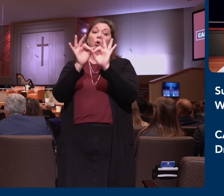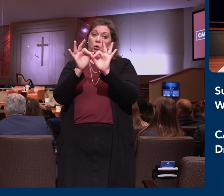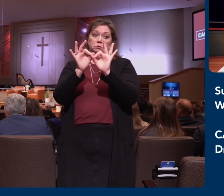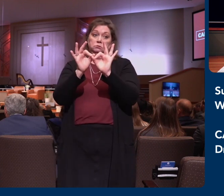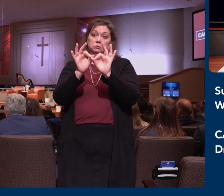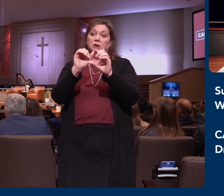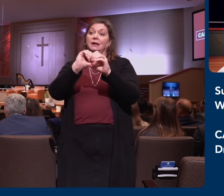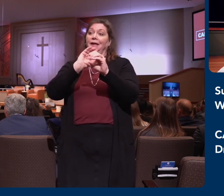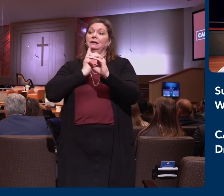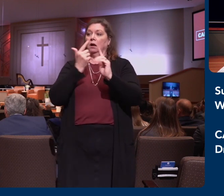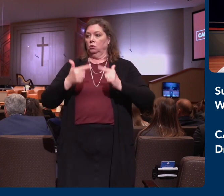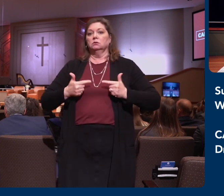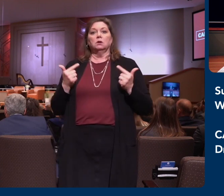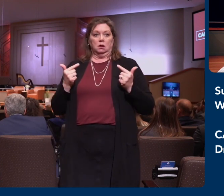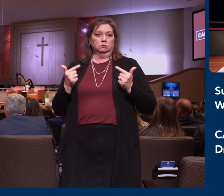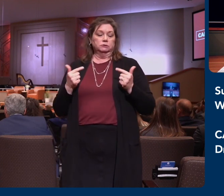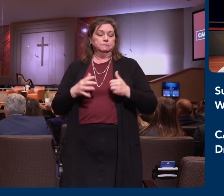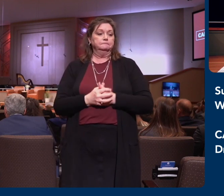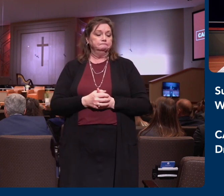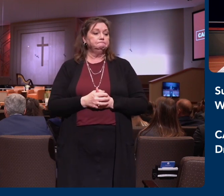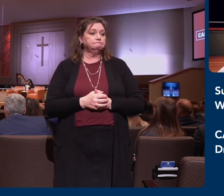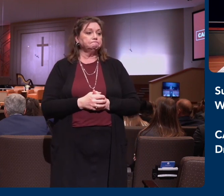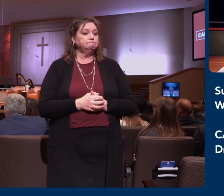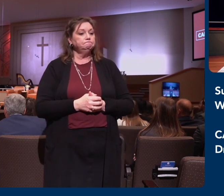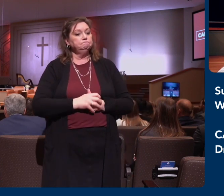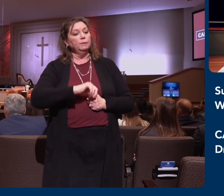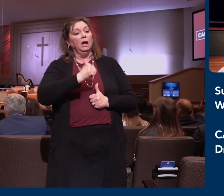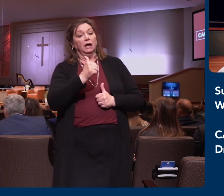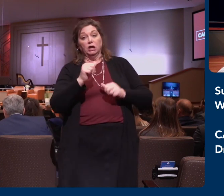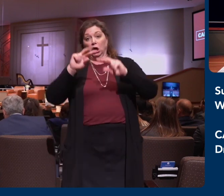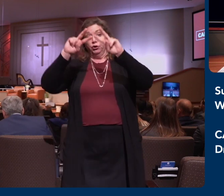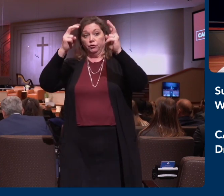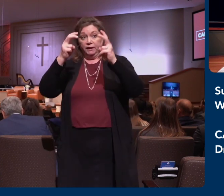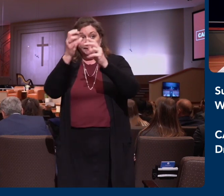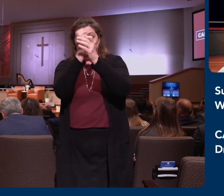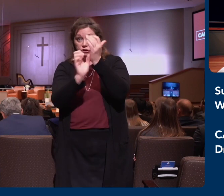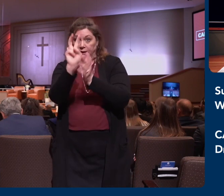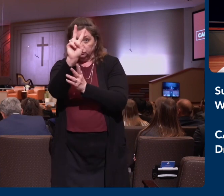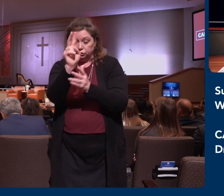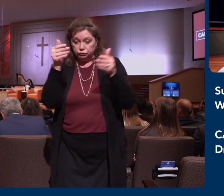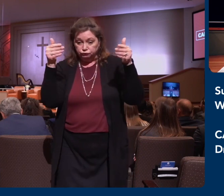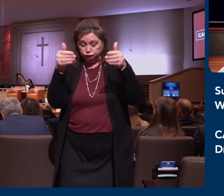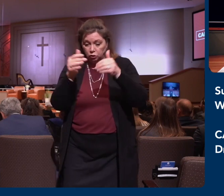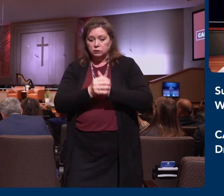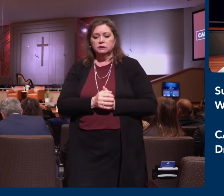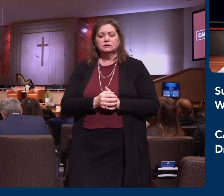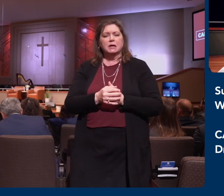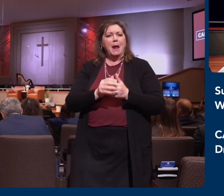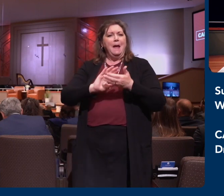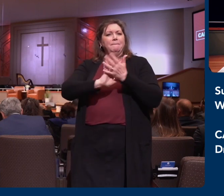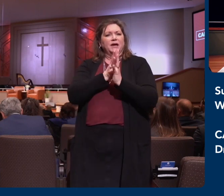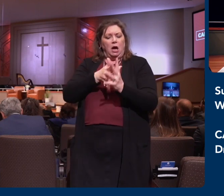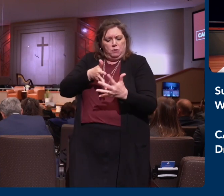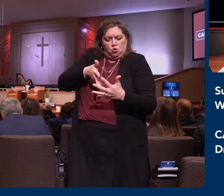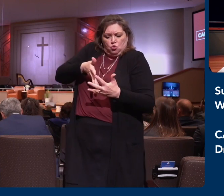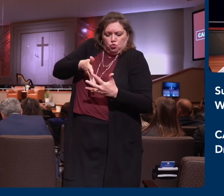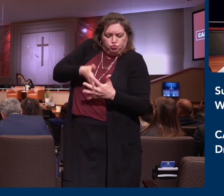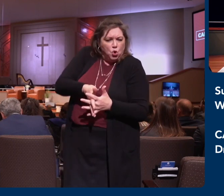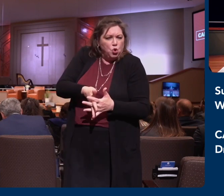himself in our life. Another theme we see in chapter 2 is the idea of being rooted and built up, grounded in